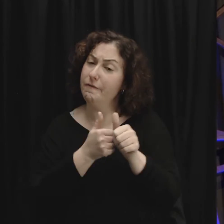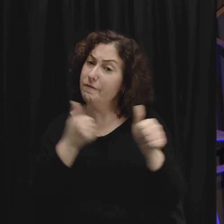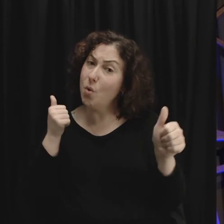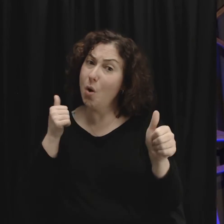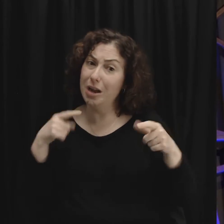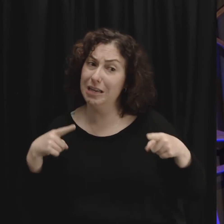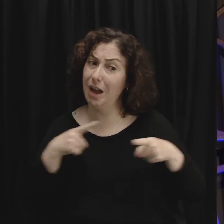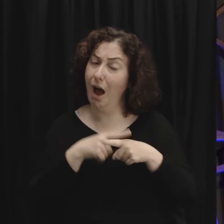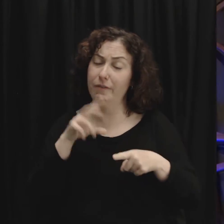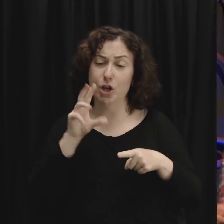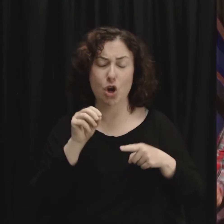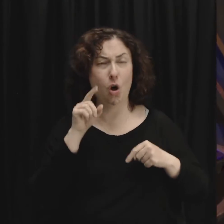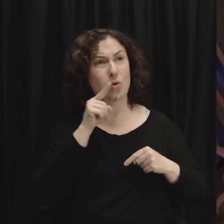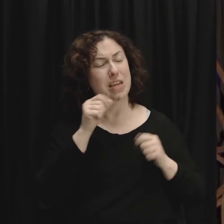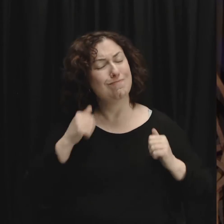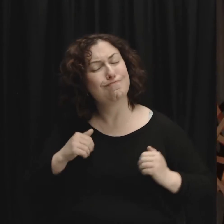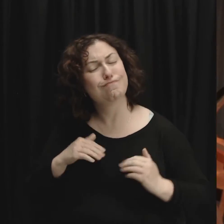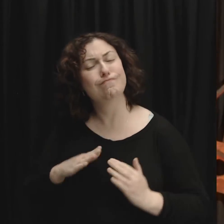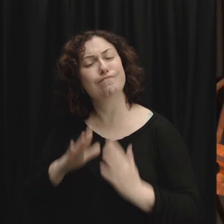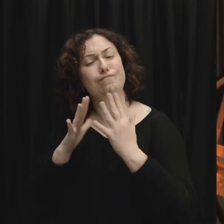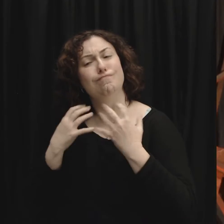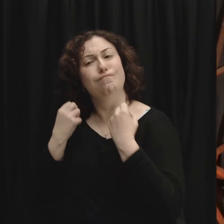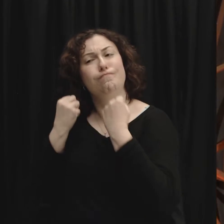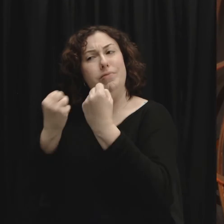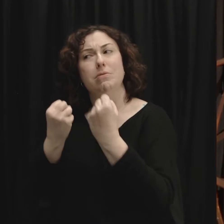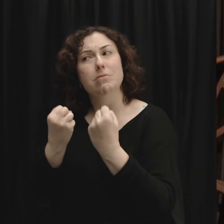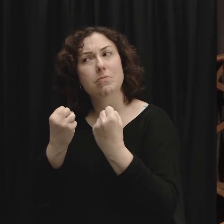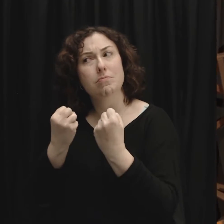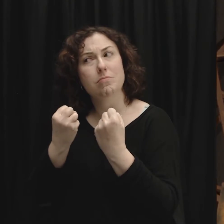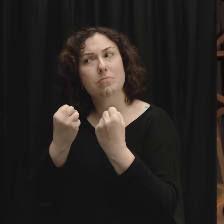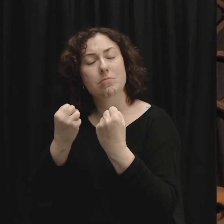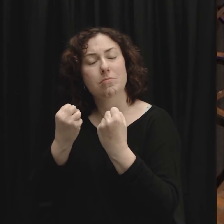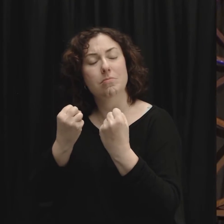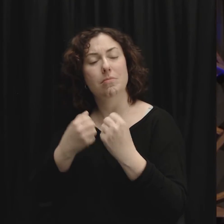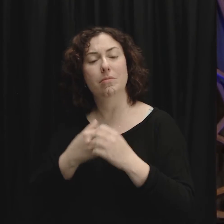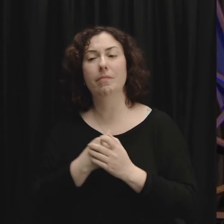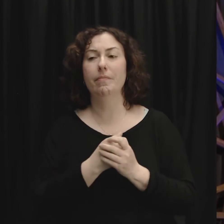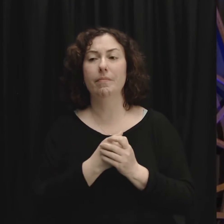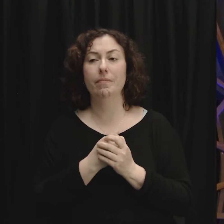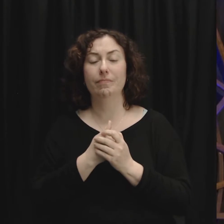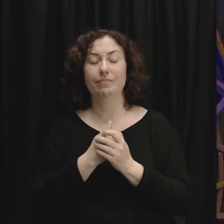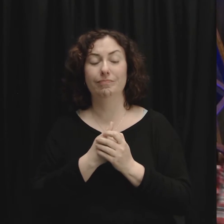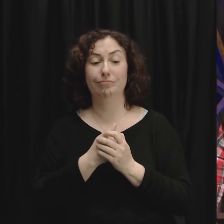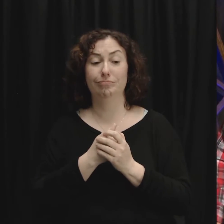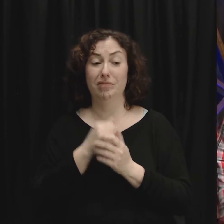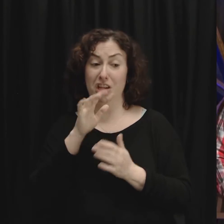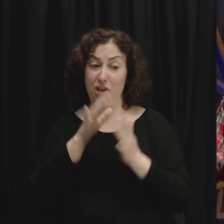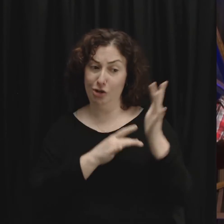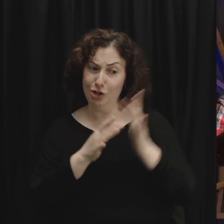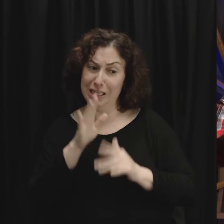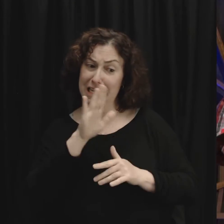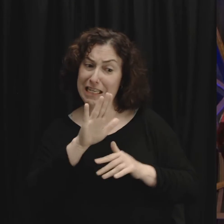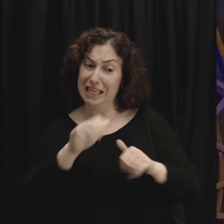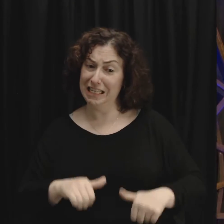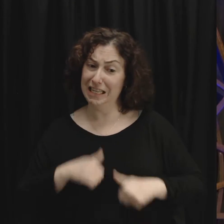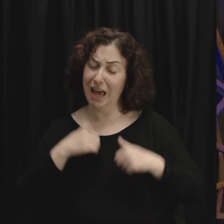study the life of Jesus we mentioned this earlier in the series the life of Jesus was full of conflict and yet he was one of the most